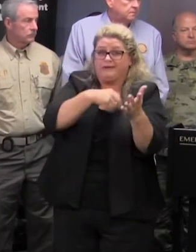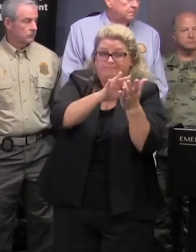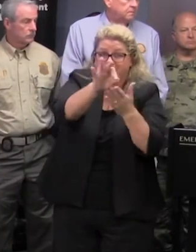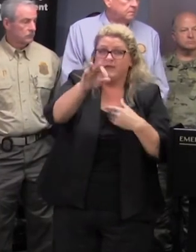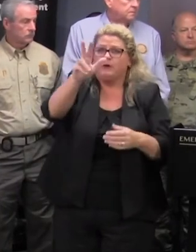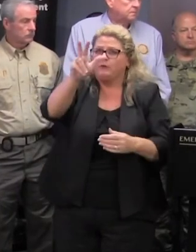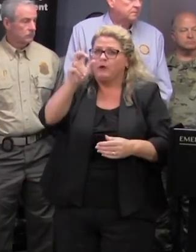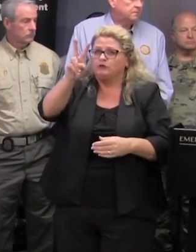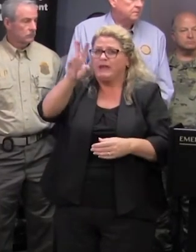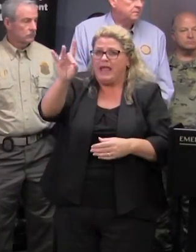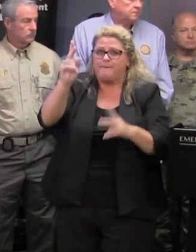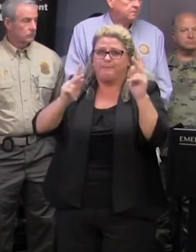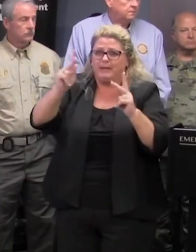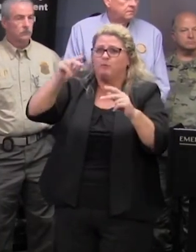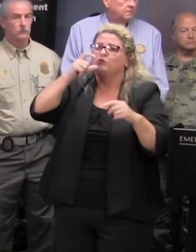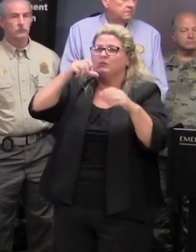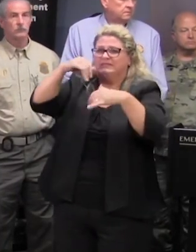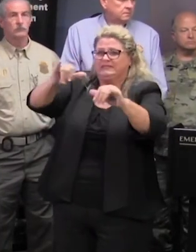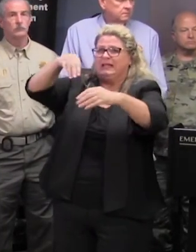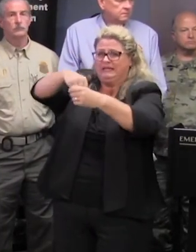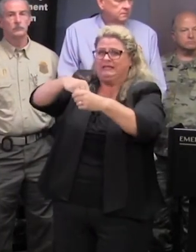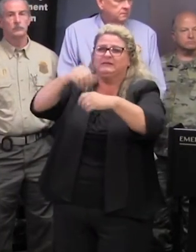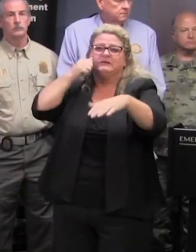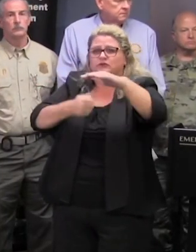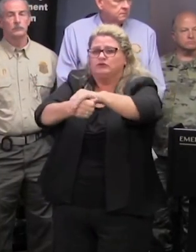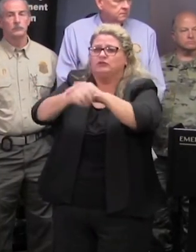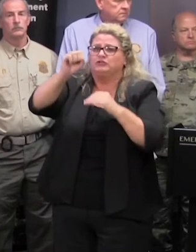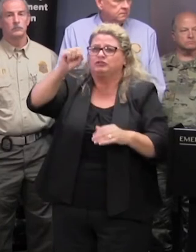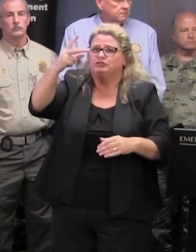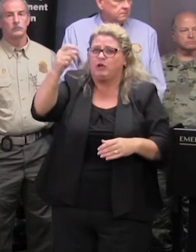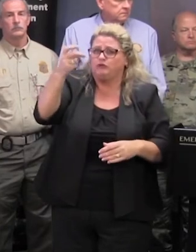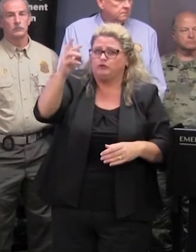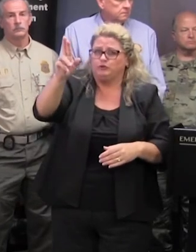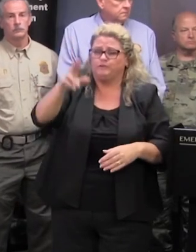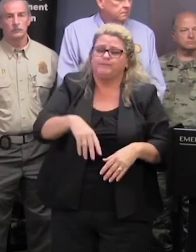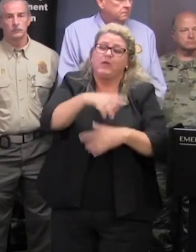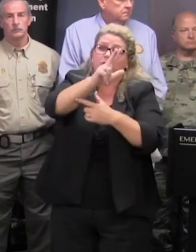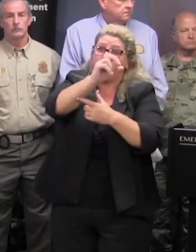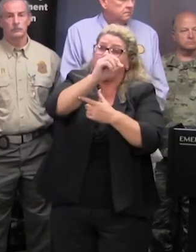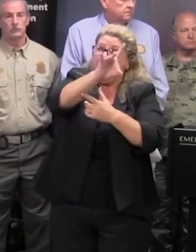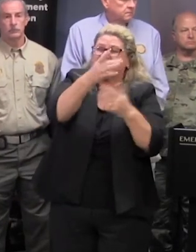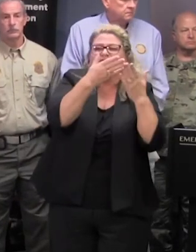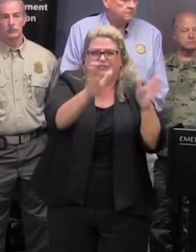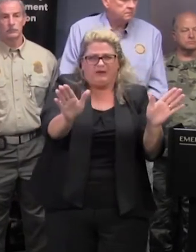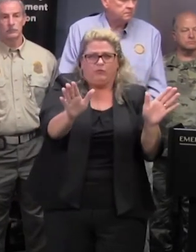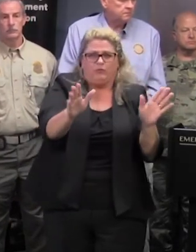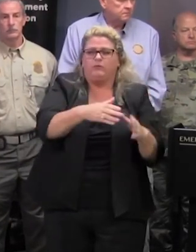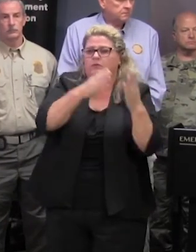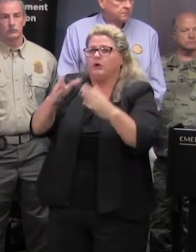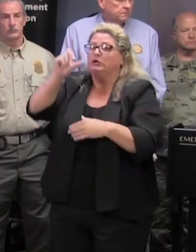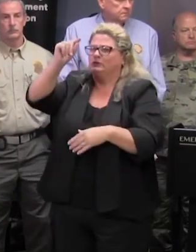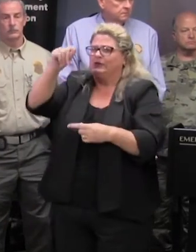328 persons in shelters in south carolina 308 of those are in general population shelters and